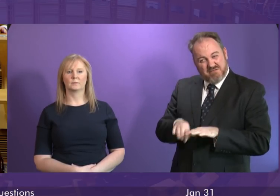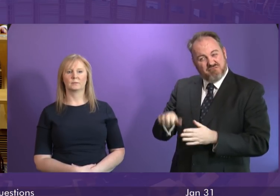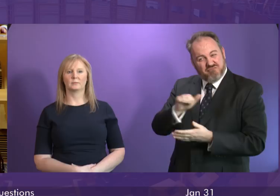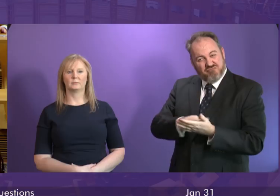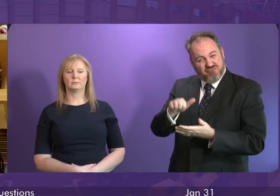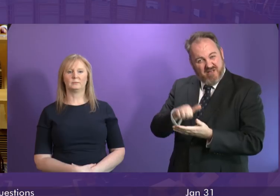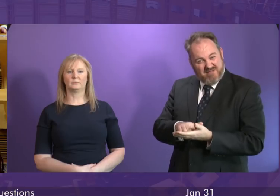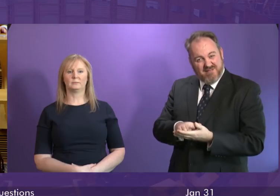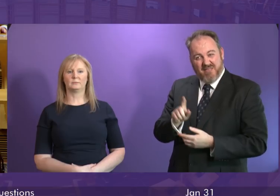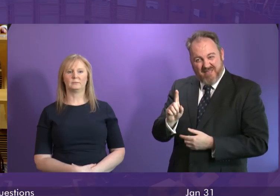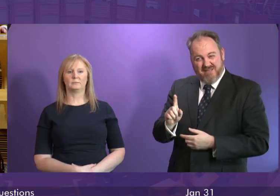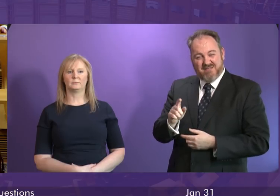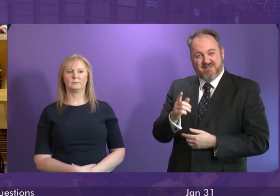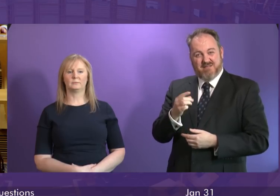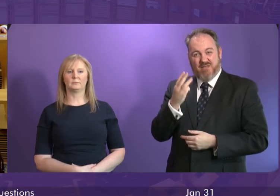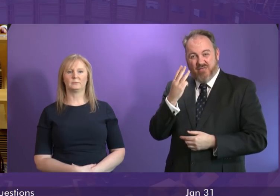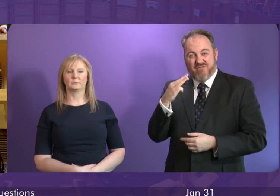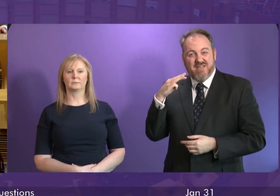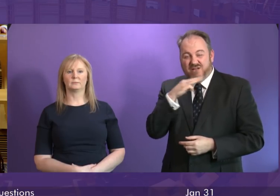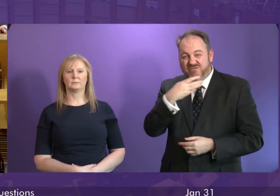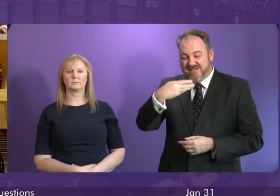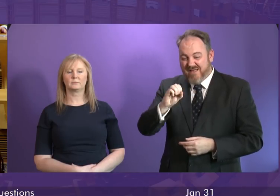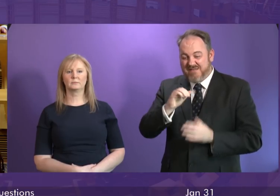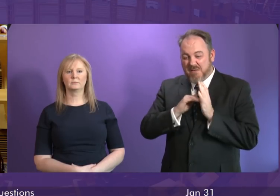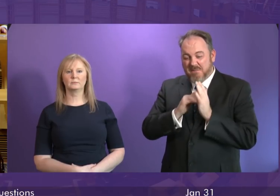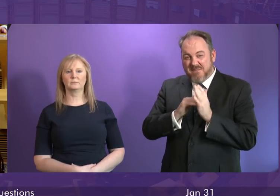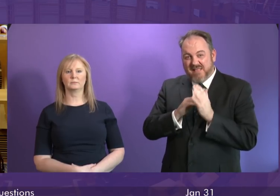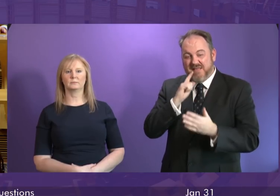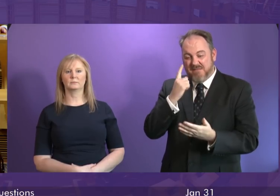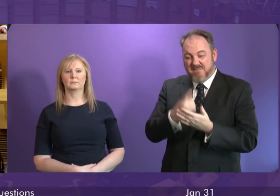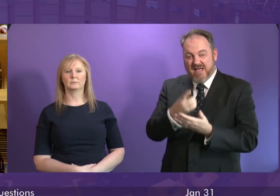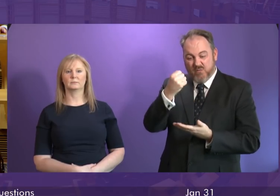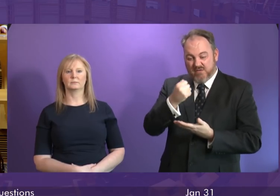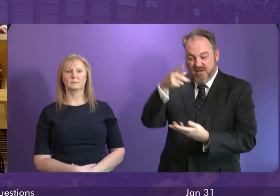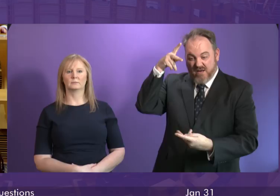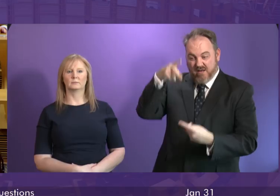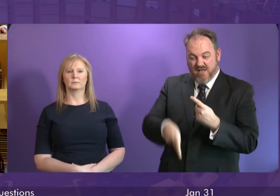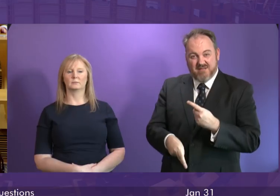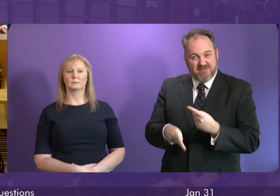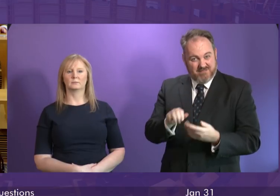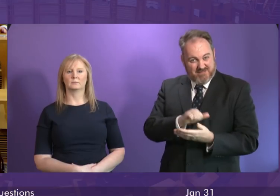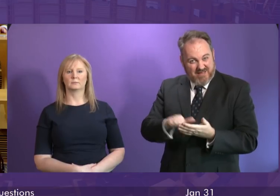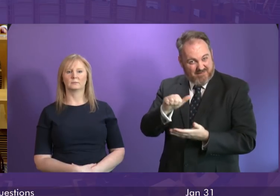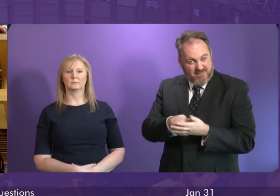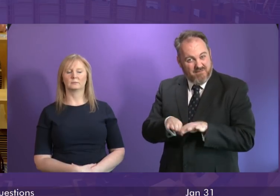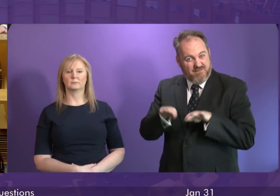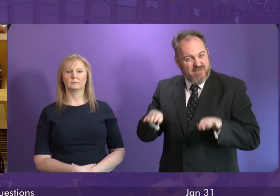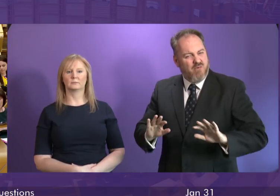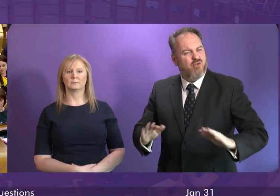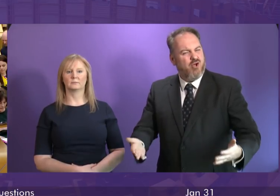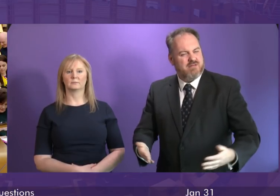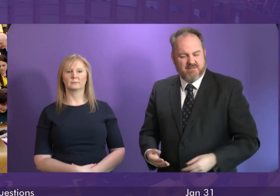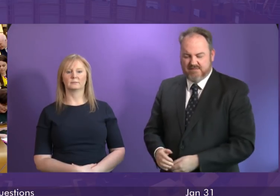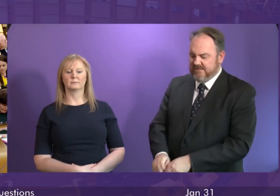believe that a £319 million cut to local government is properly resourcing Scotland's councils?